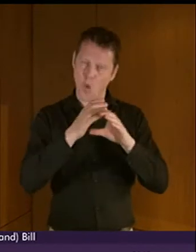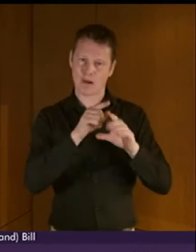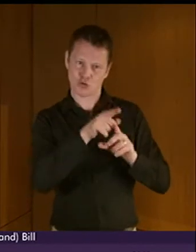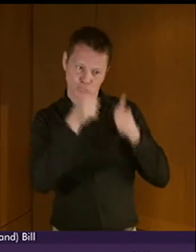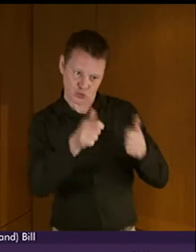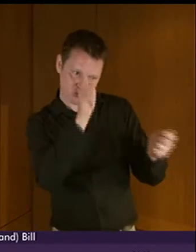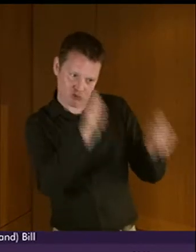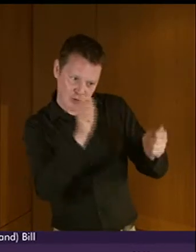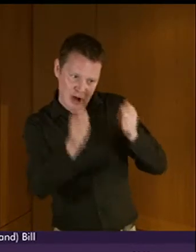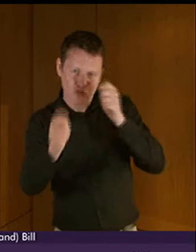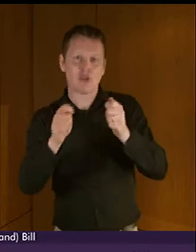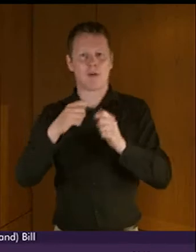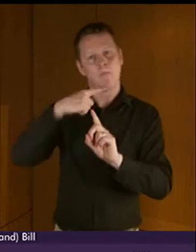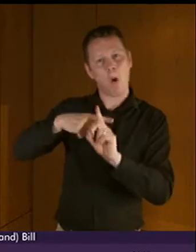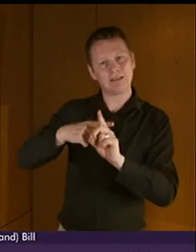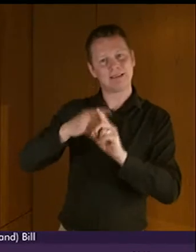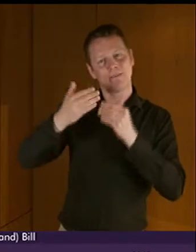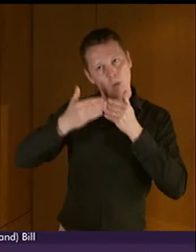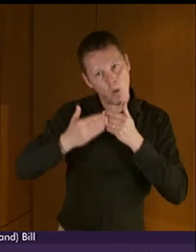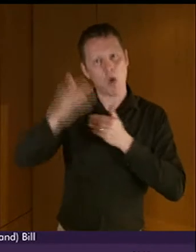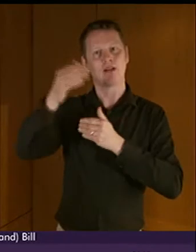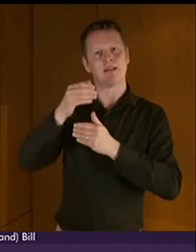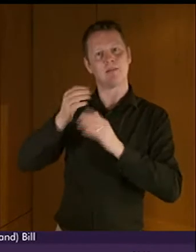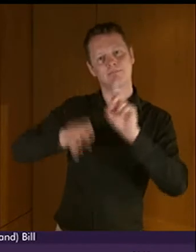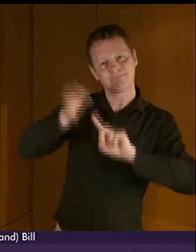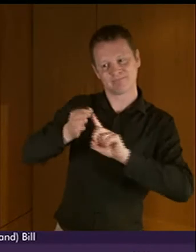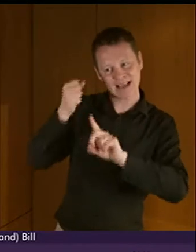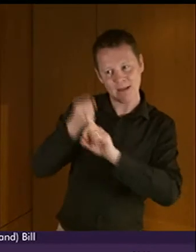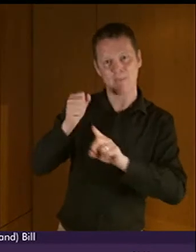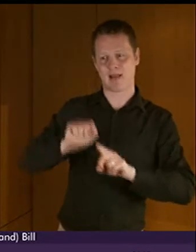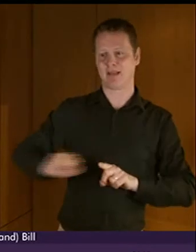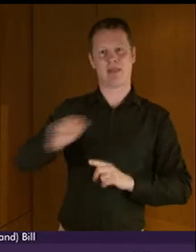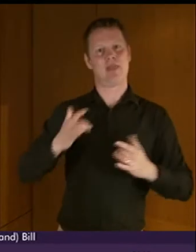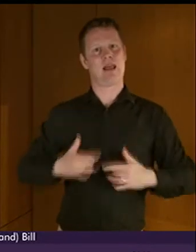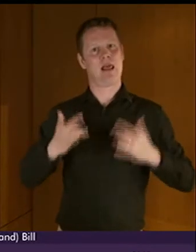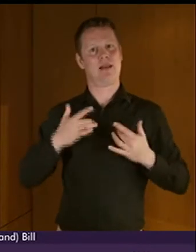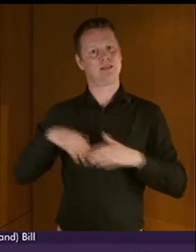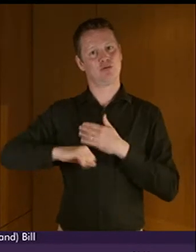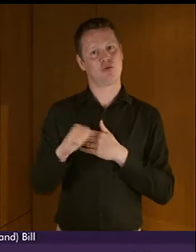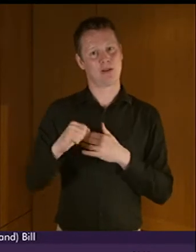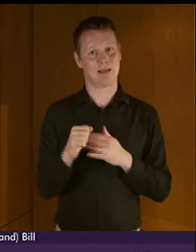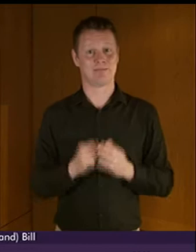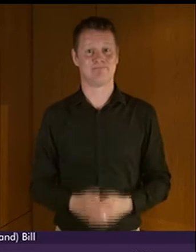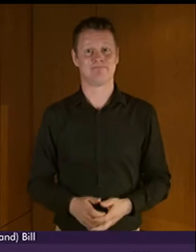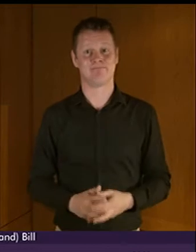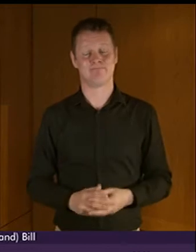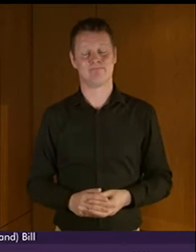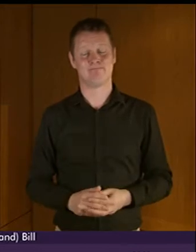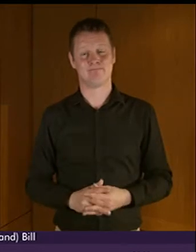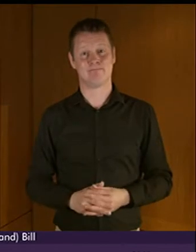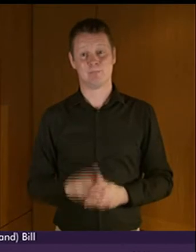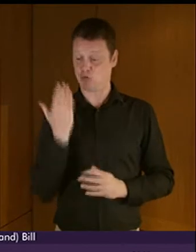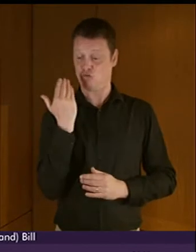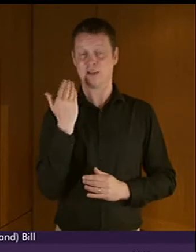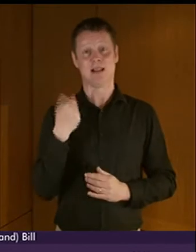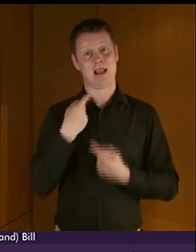positive and lasting impact on the lives of the BSL community in Scotland. We have recently announced